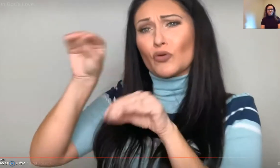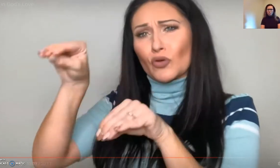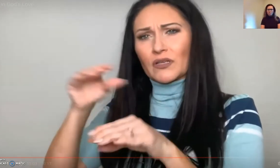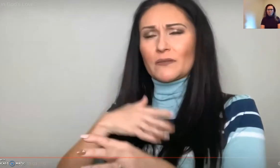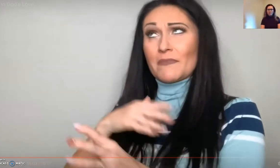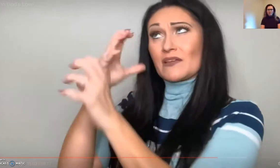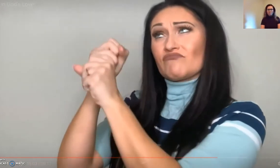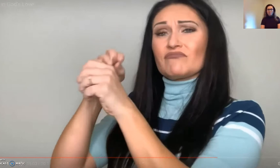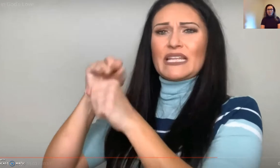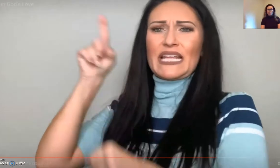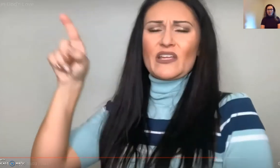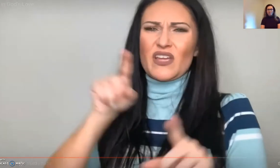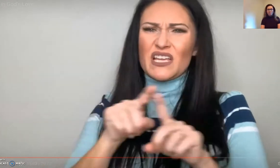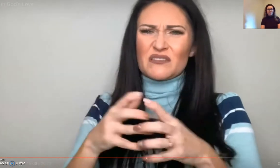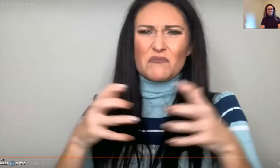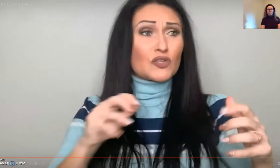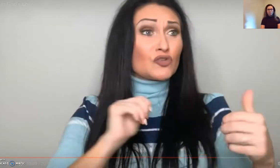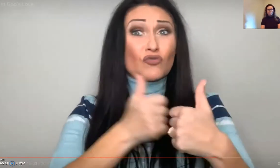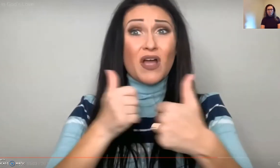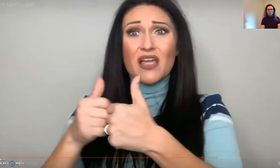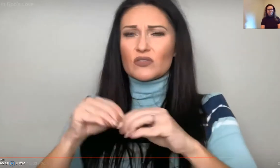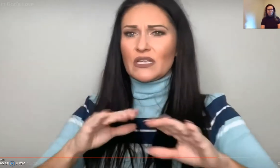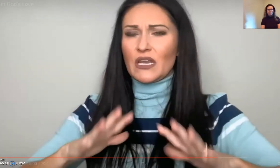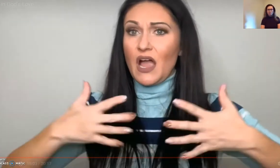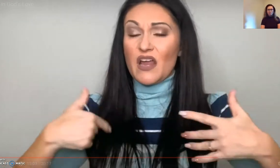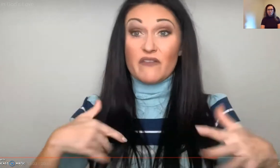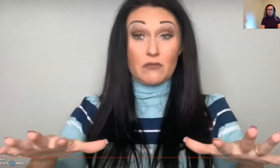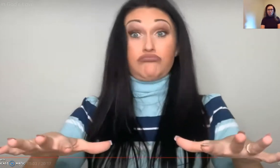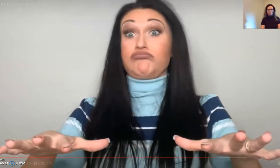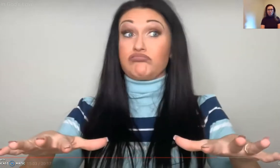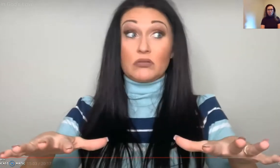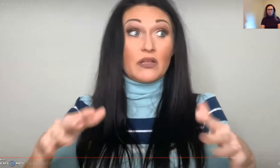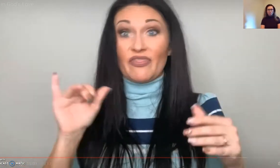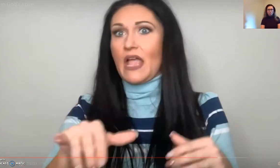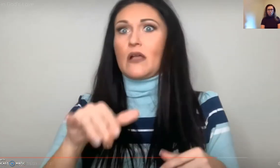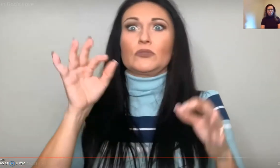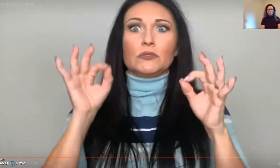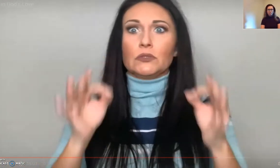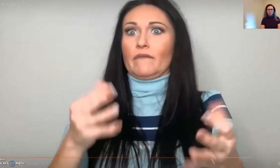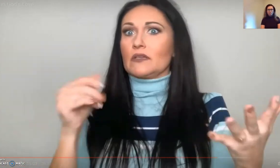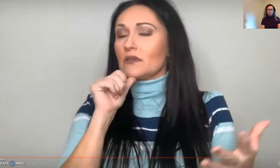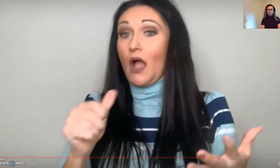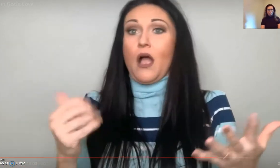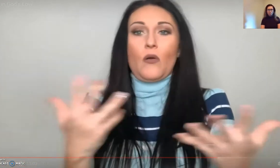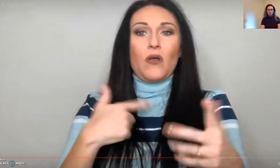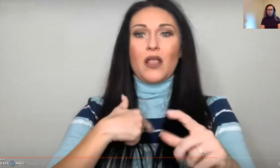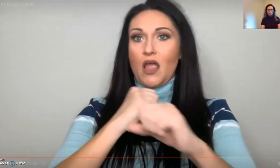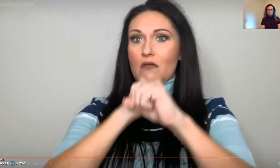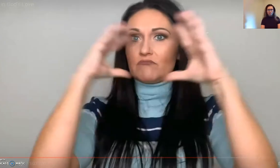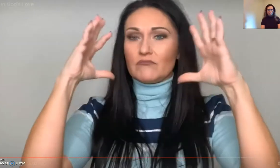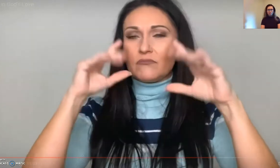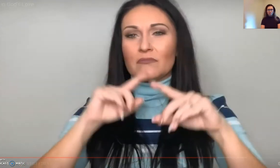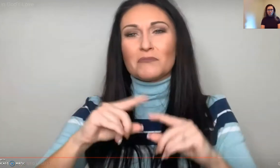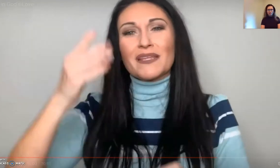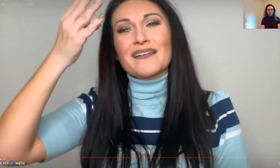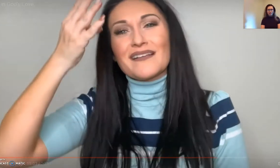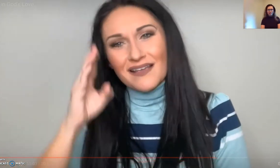show up in my life, but I put my trust in God. There's so many situations where I